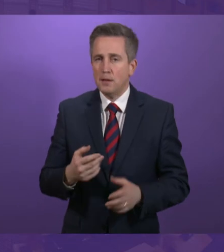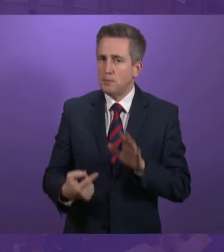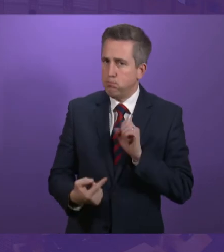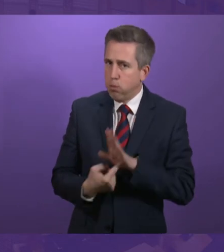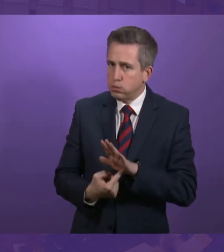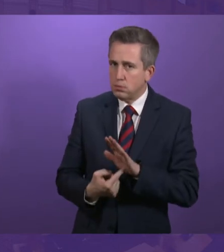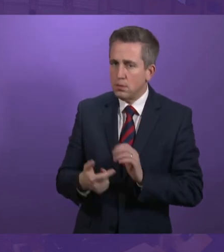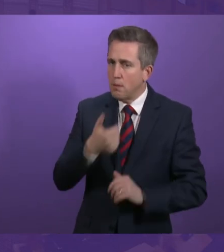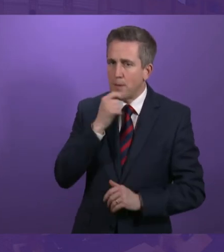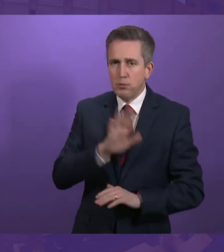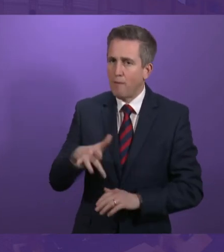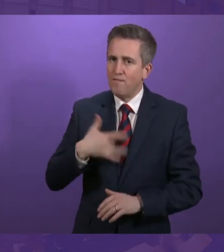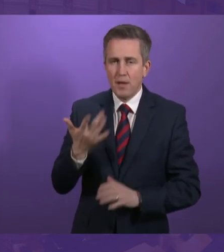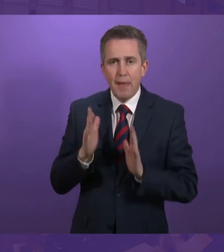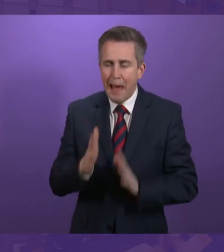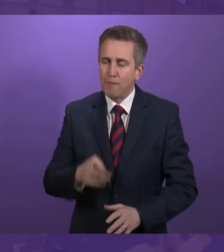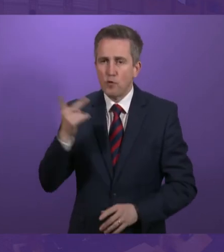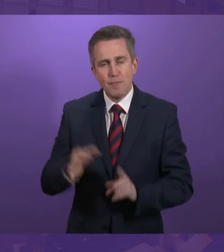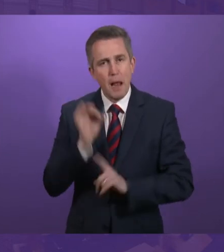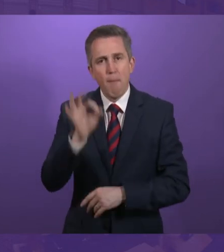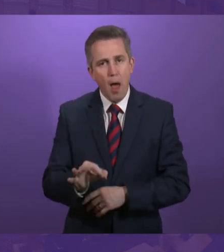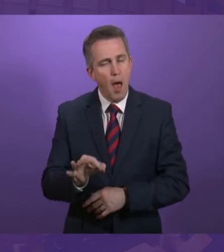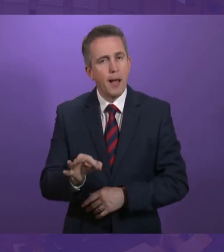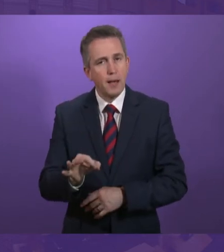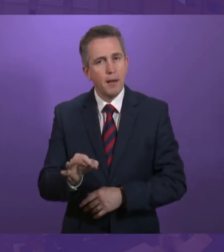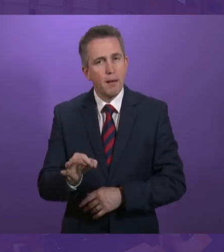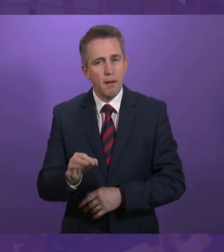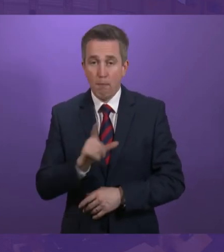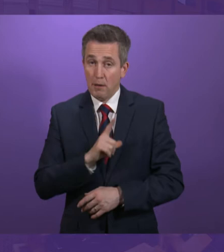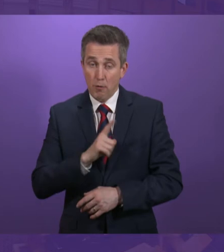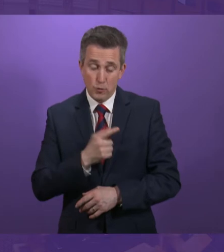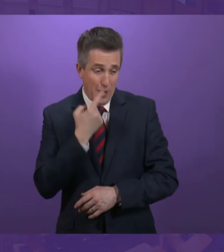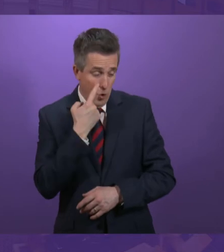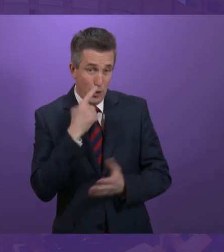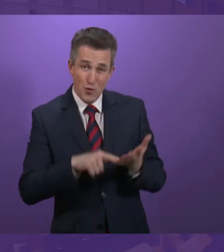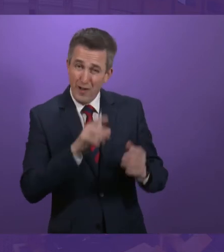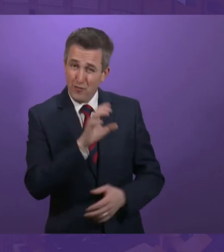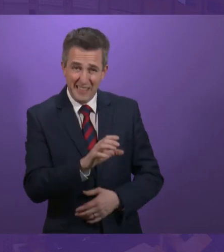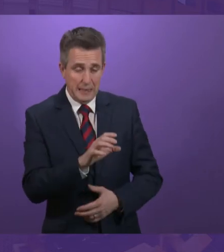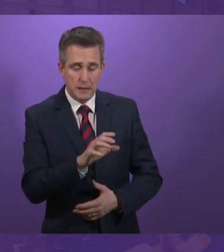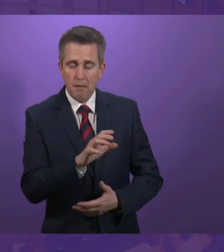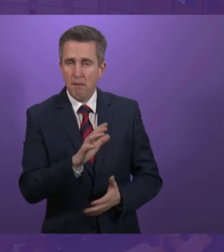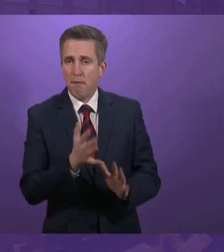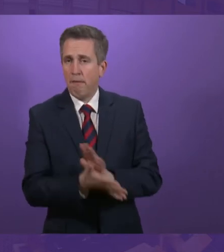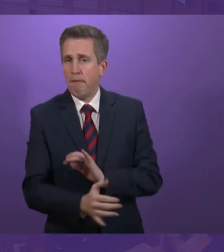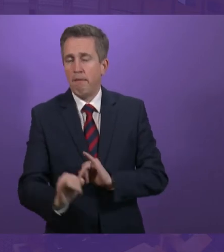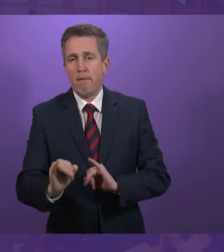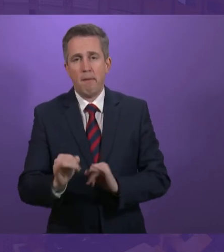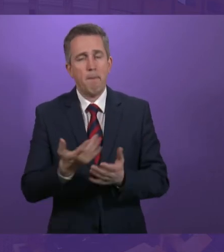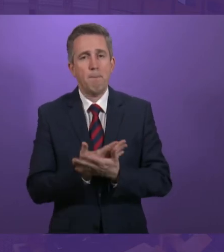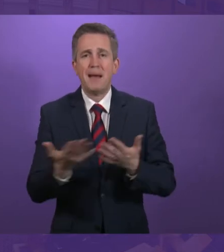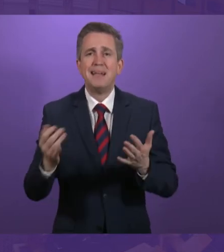important, as we are learning the lessons of what has been proposed within universal credit, which many stakeholders